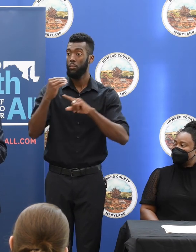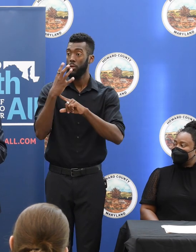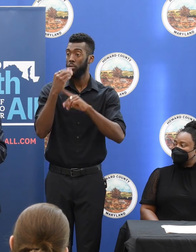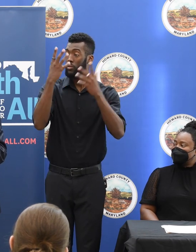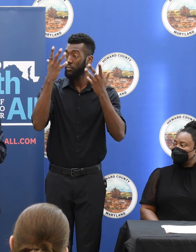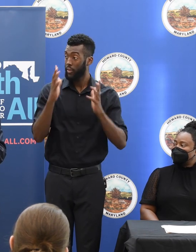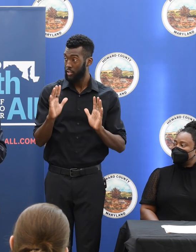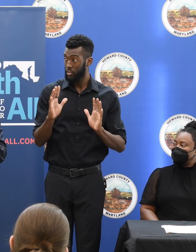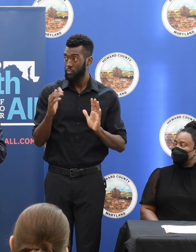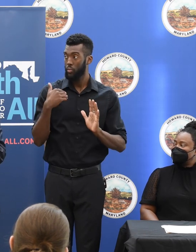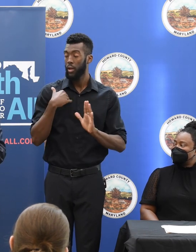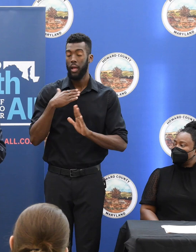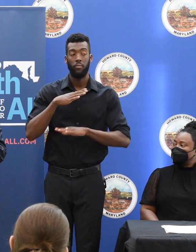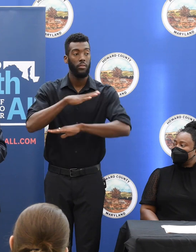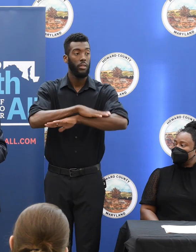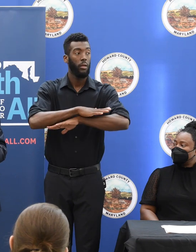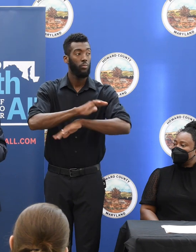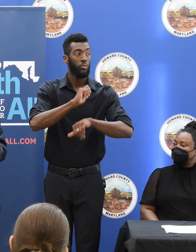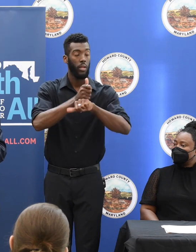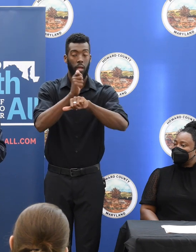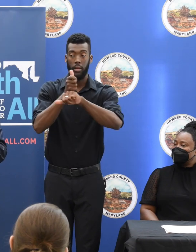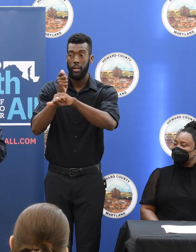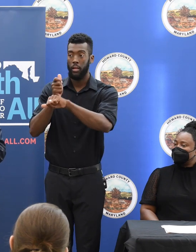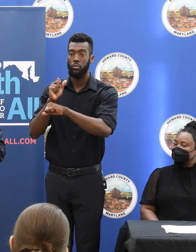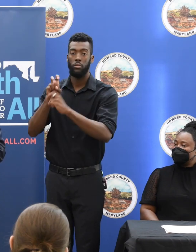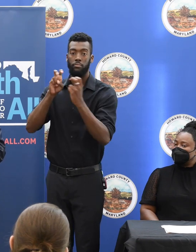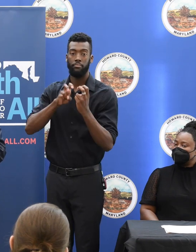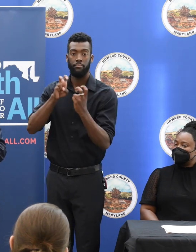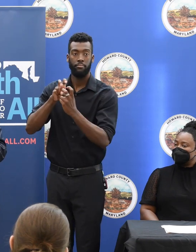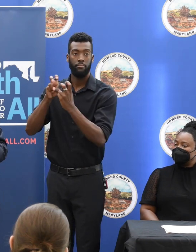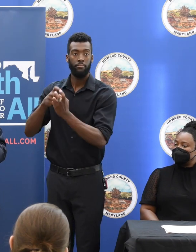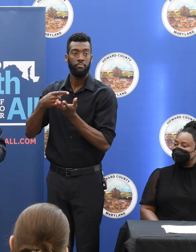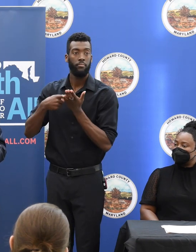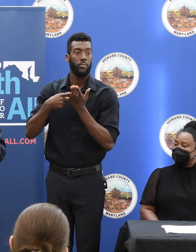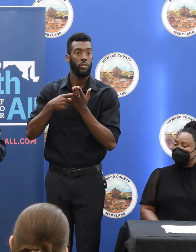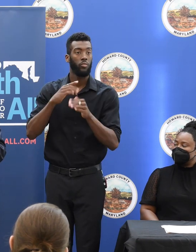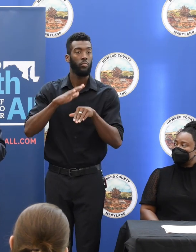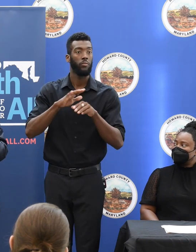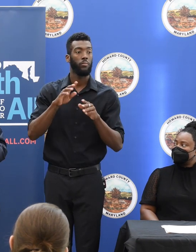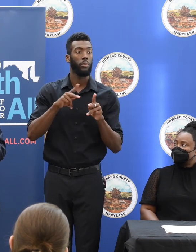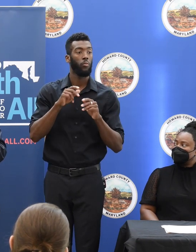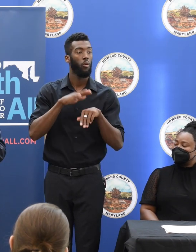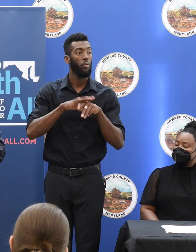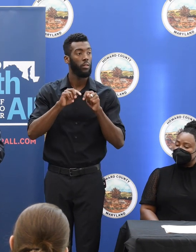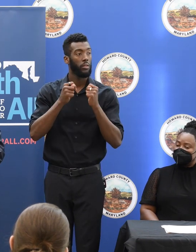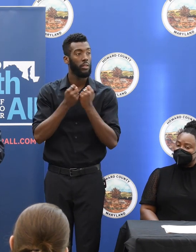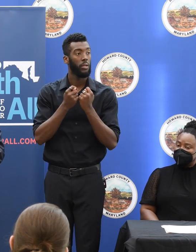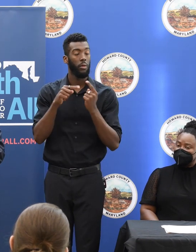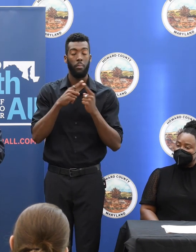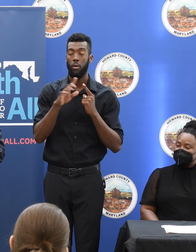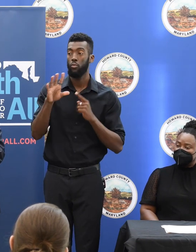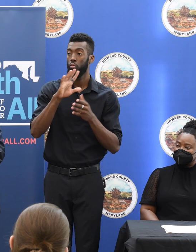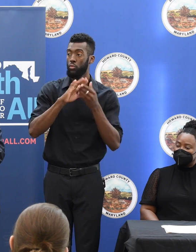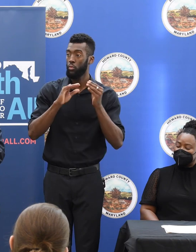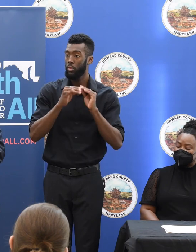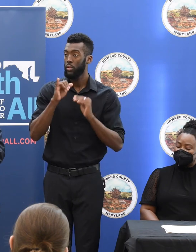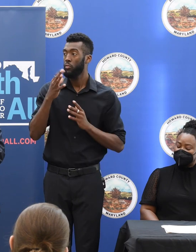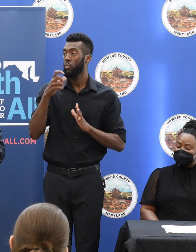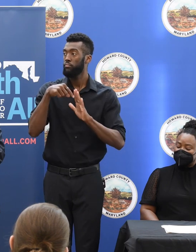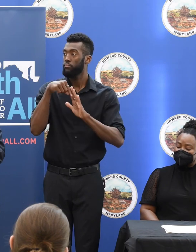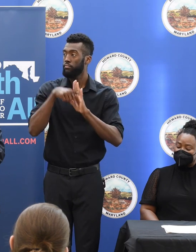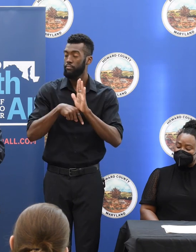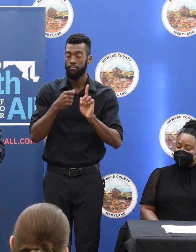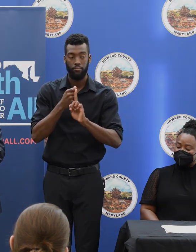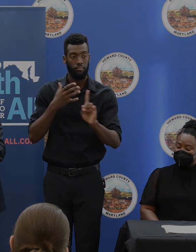we have these tables set up where you can talk with folks on our team about your story if you want to do that more in-depth